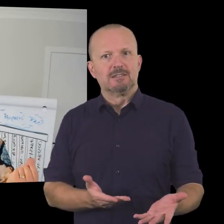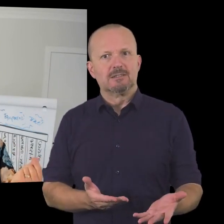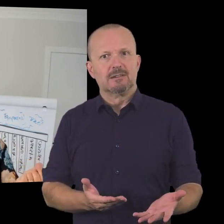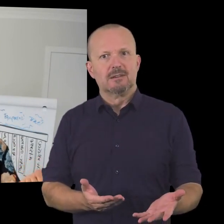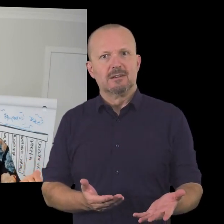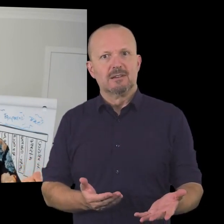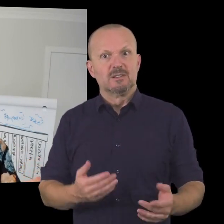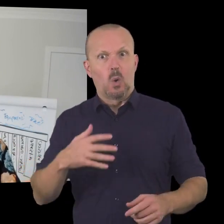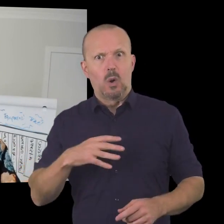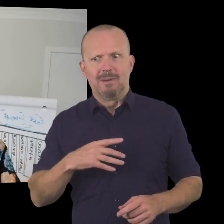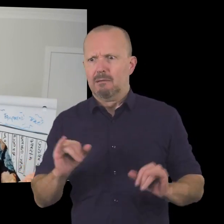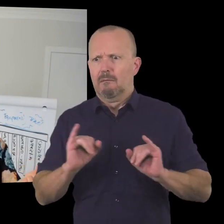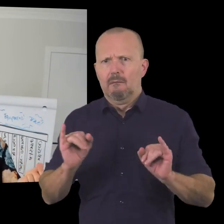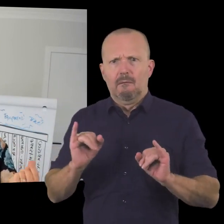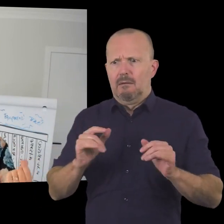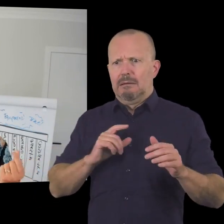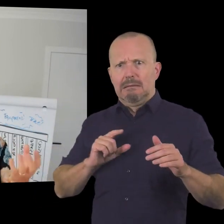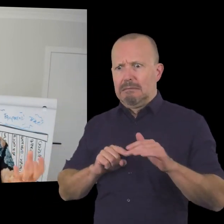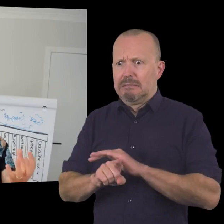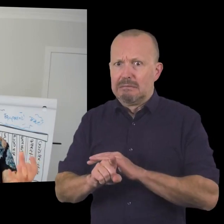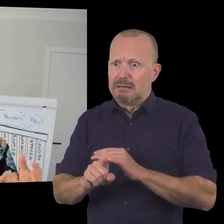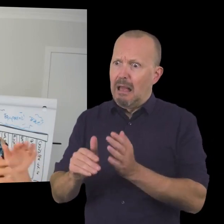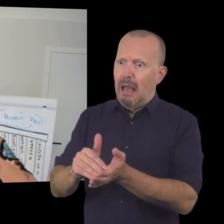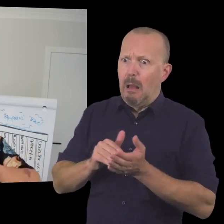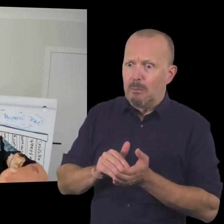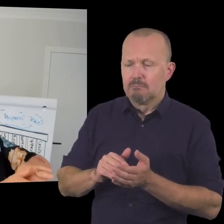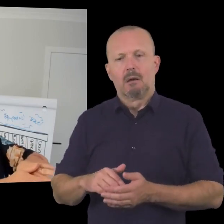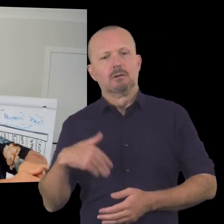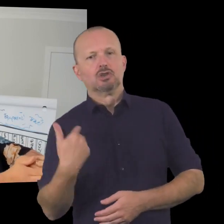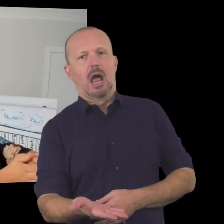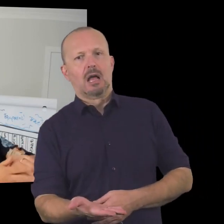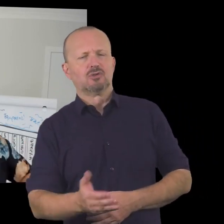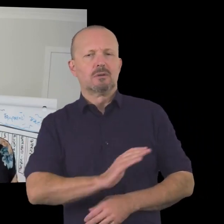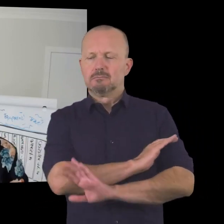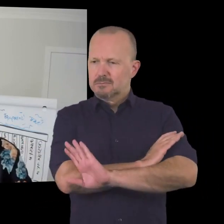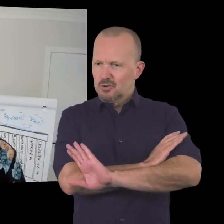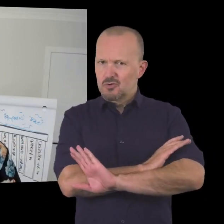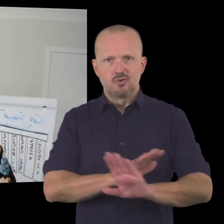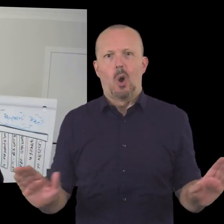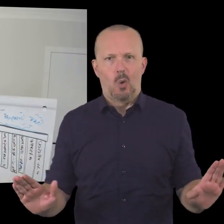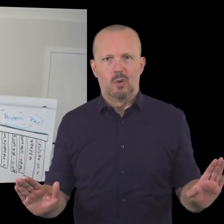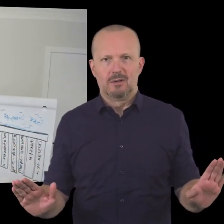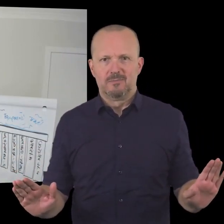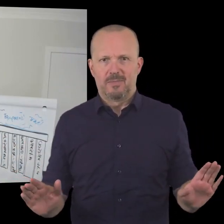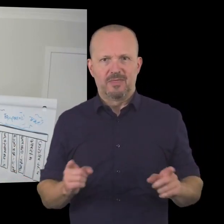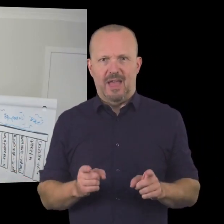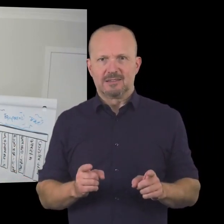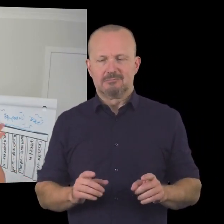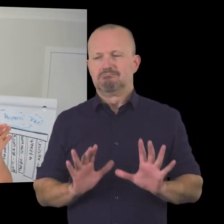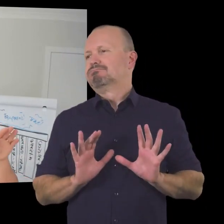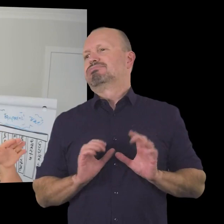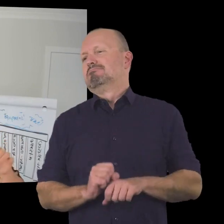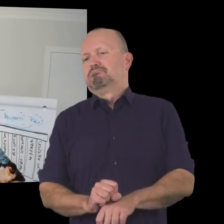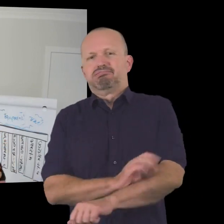as a branch of woman's refuge to access their support that is not at all what they were interested in focusing on in fact